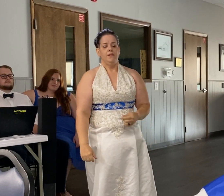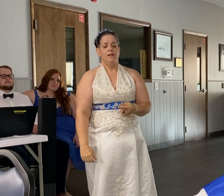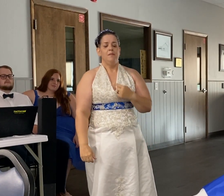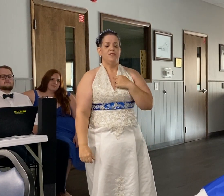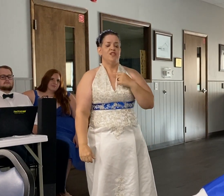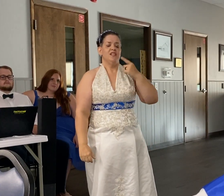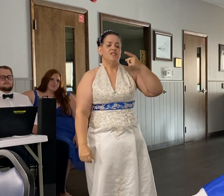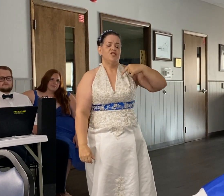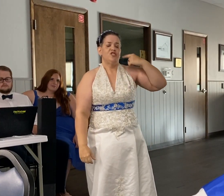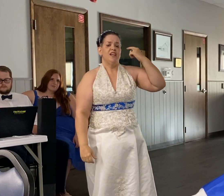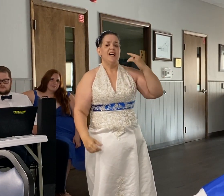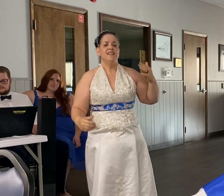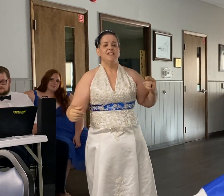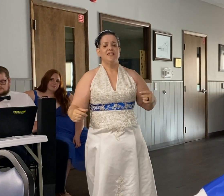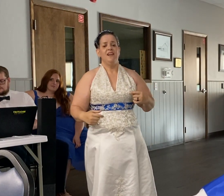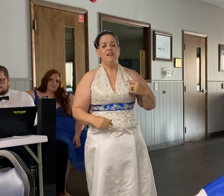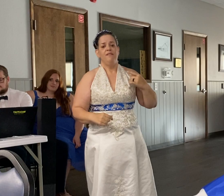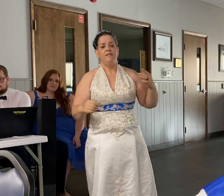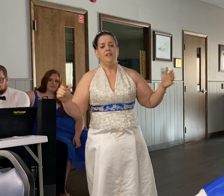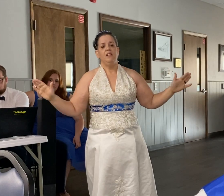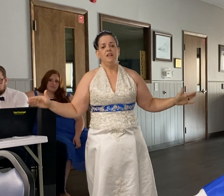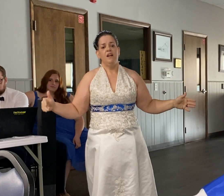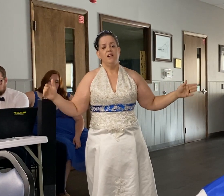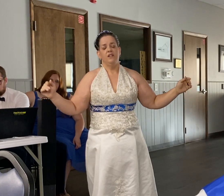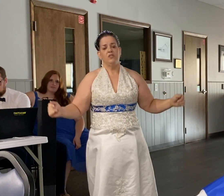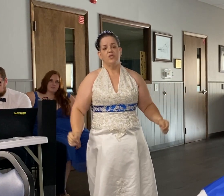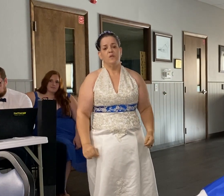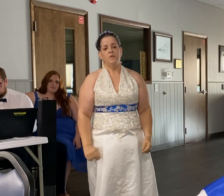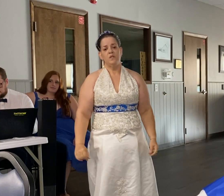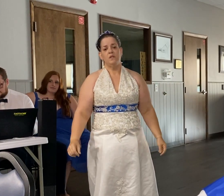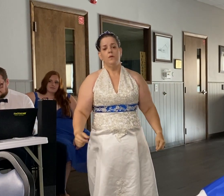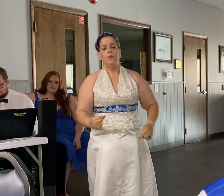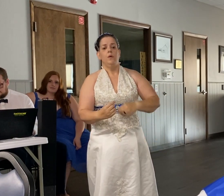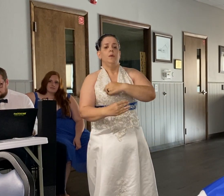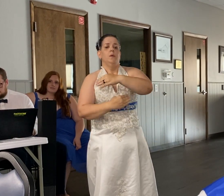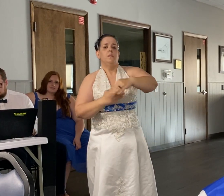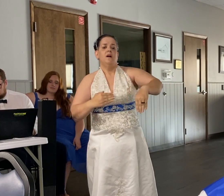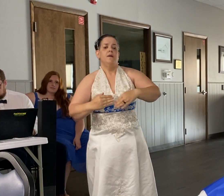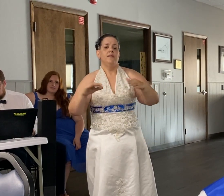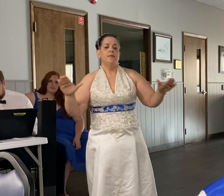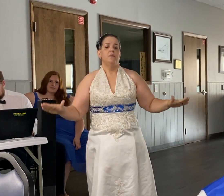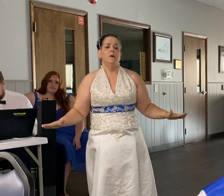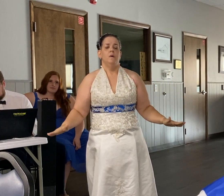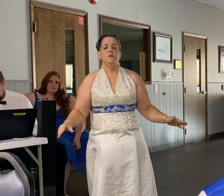Hallelujah Shall we sail the ages around the throne